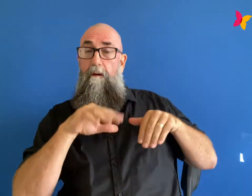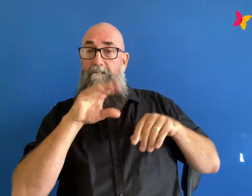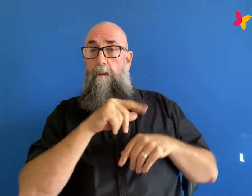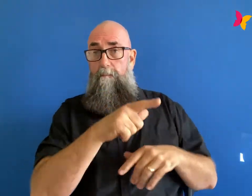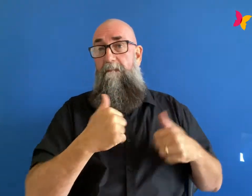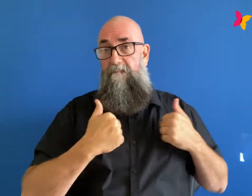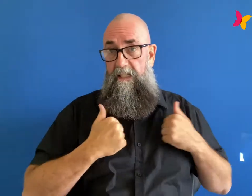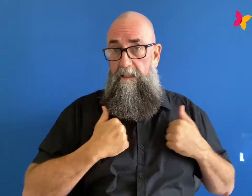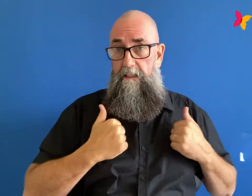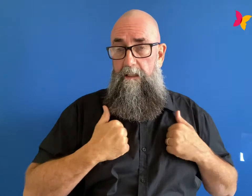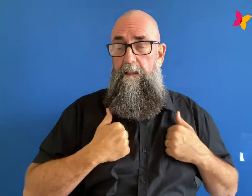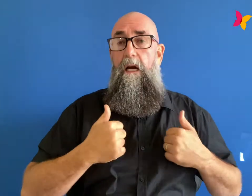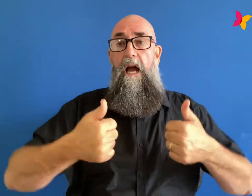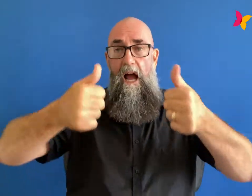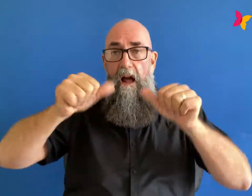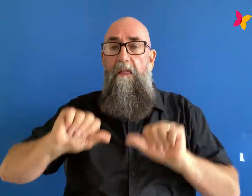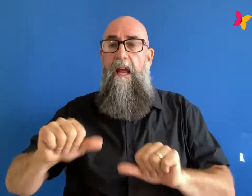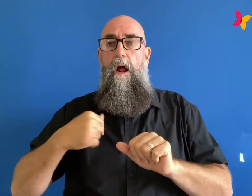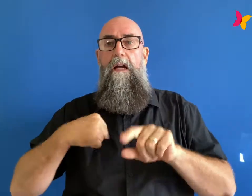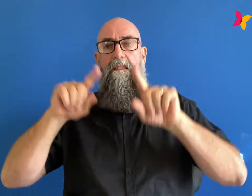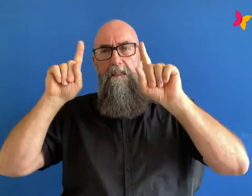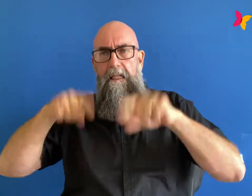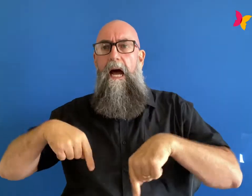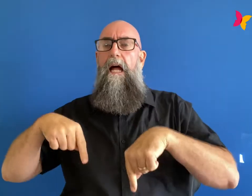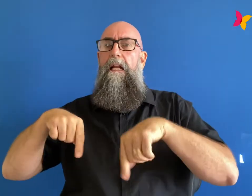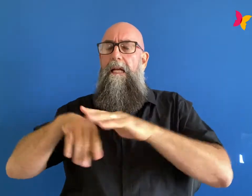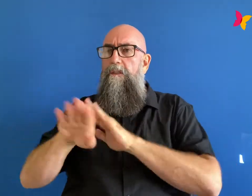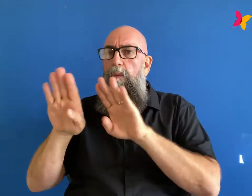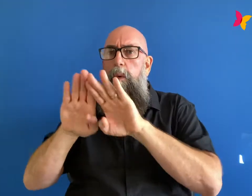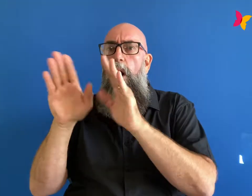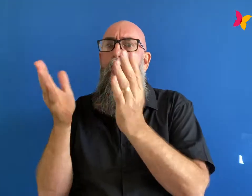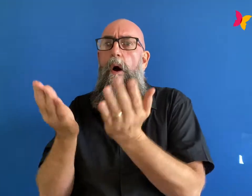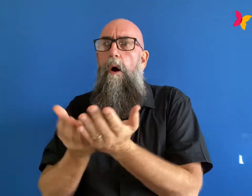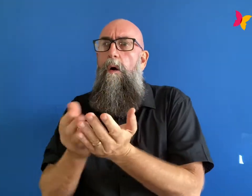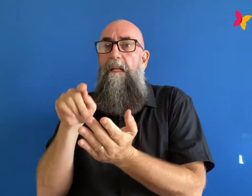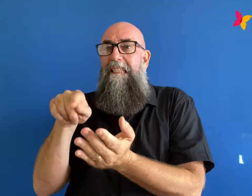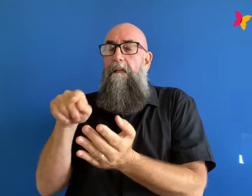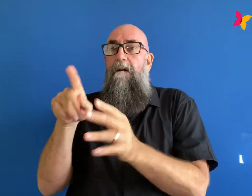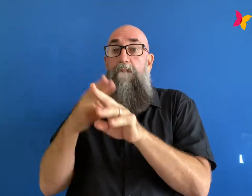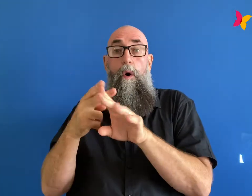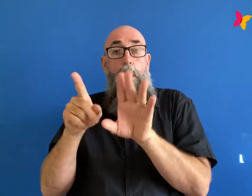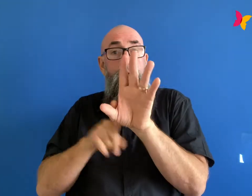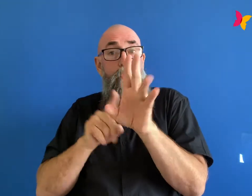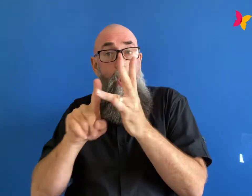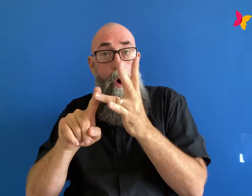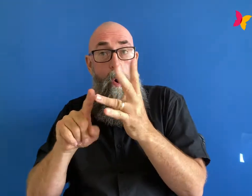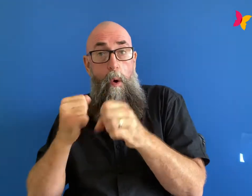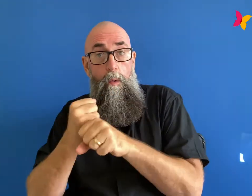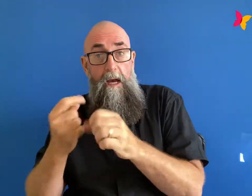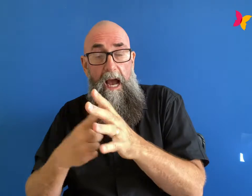kind of stepped more into a world eventually of yoga and meditation which taught me a lot about